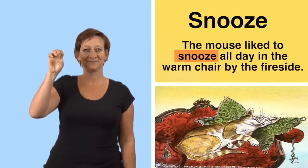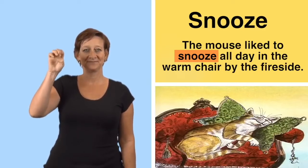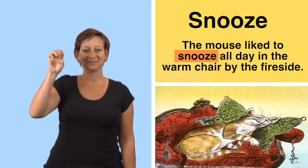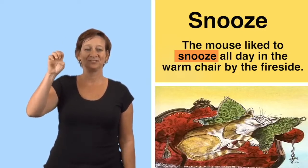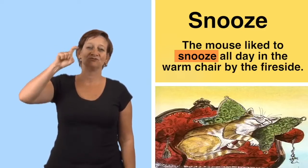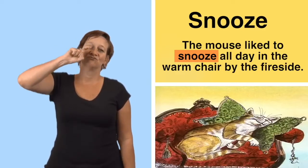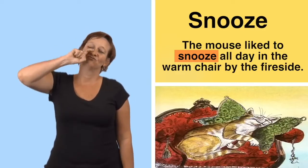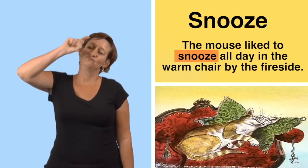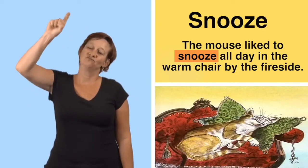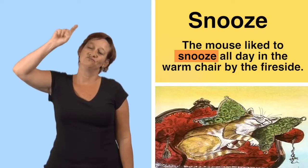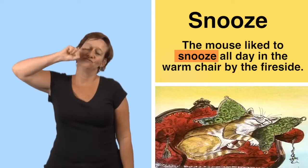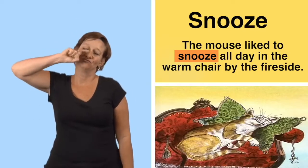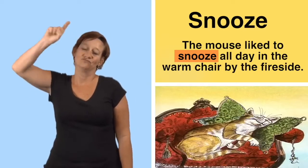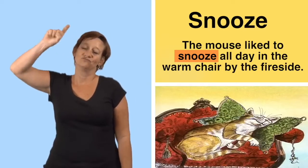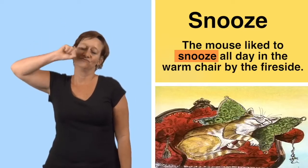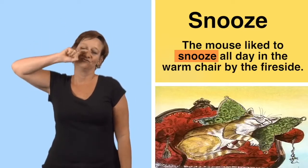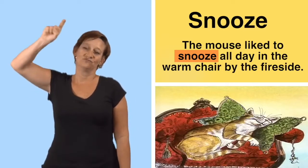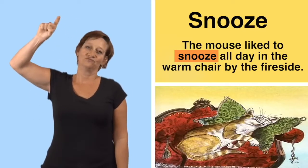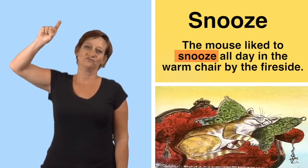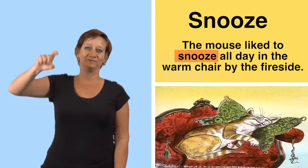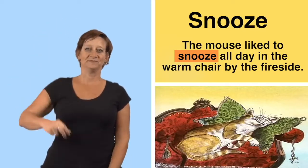snooze, snooze